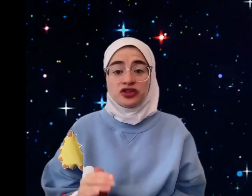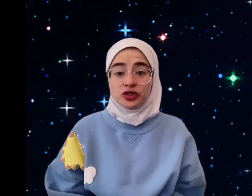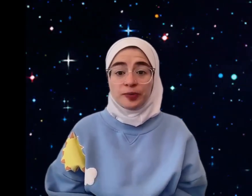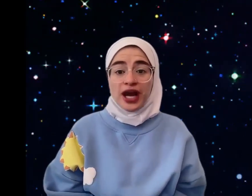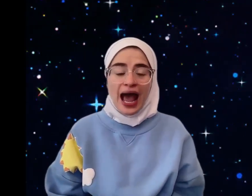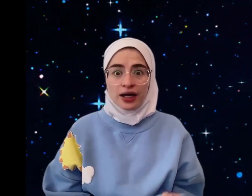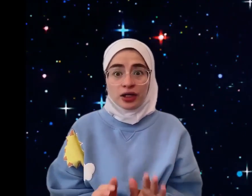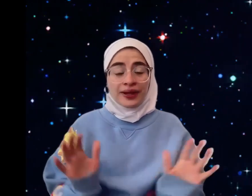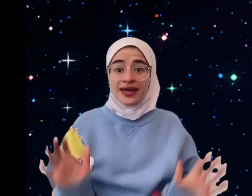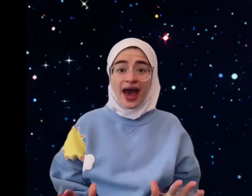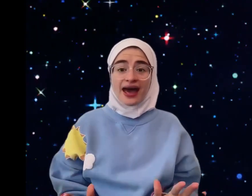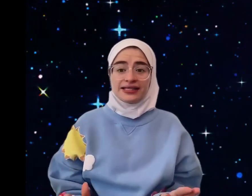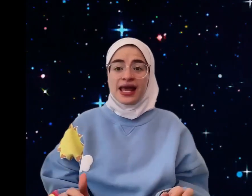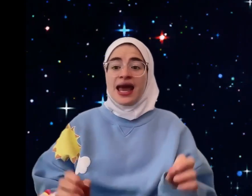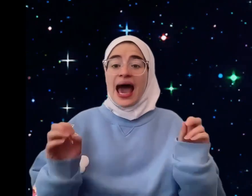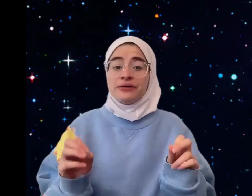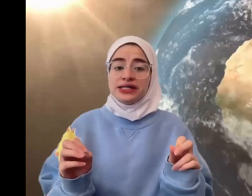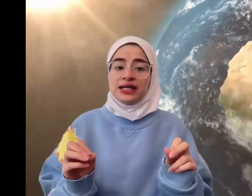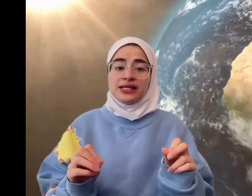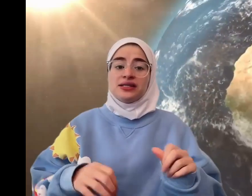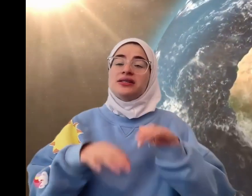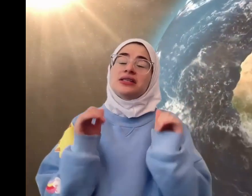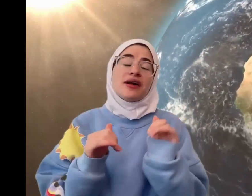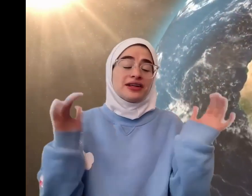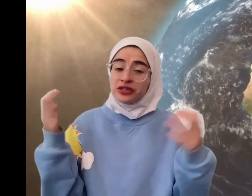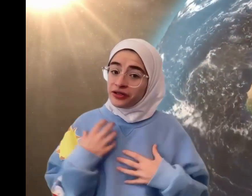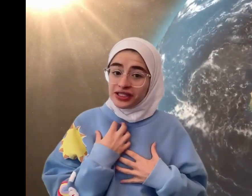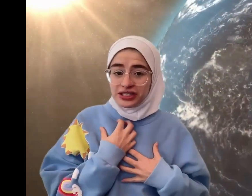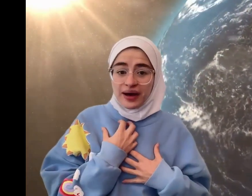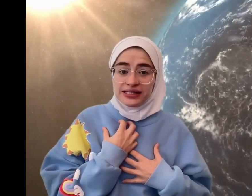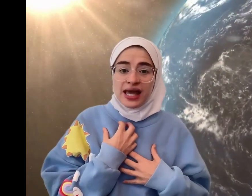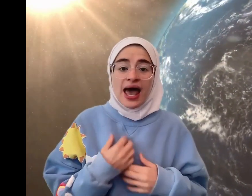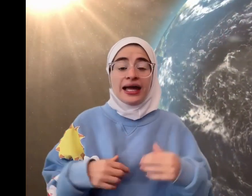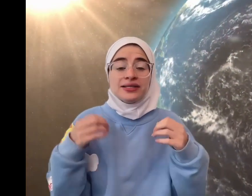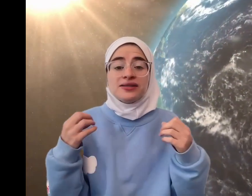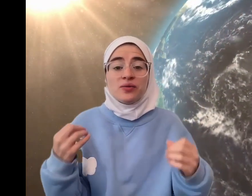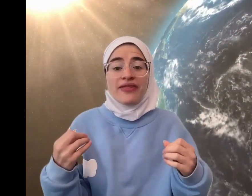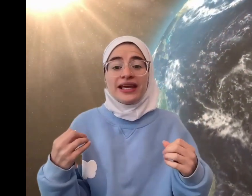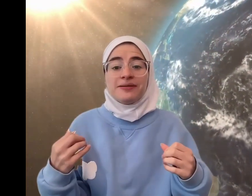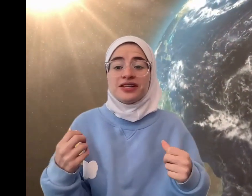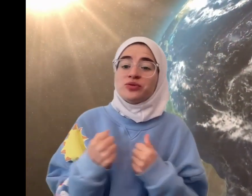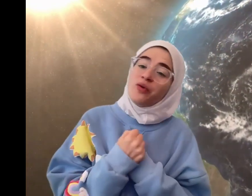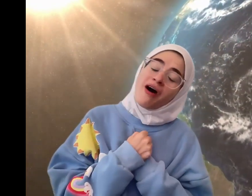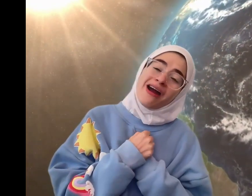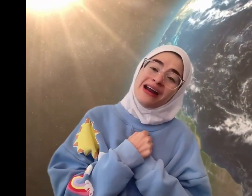super hot glowing gas. Our sun is the star that's closest to us, and it's the one that keeps us warm